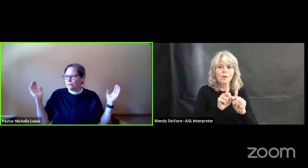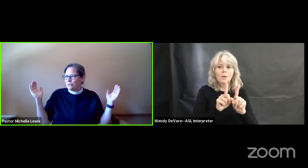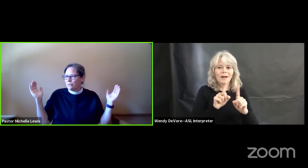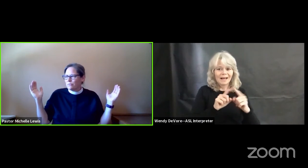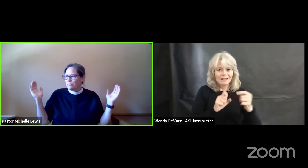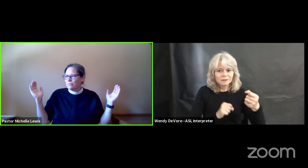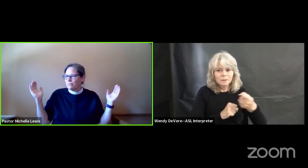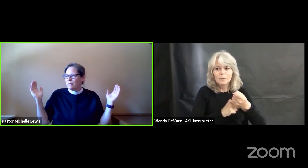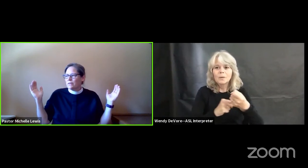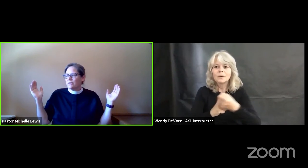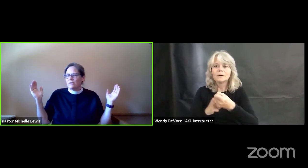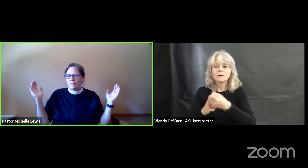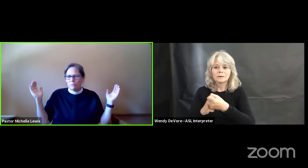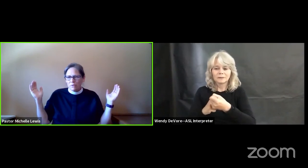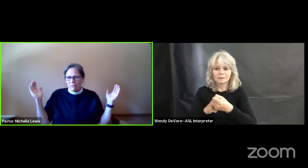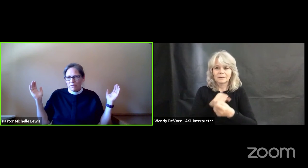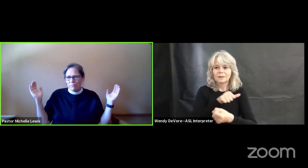know that you love them.